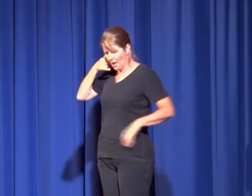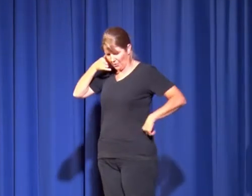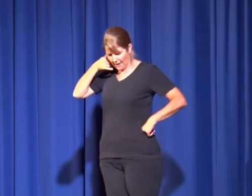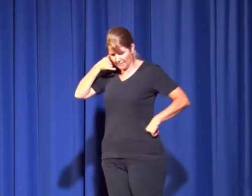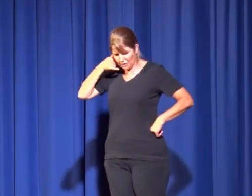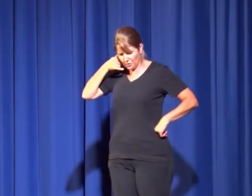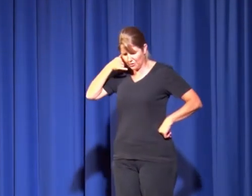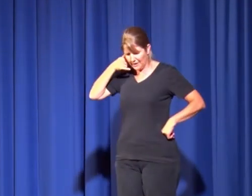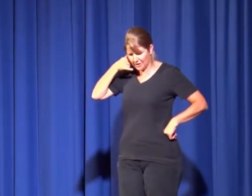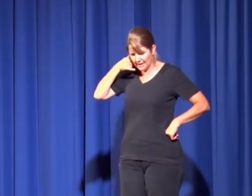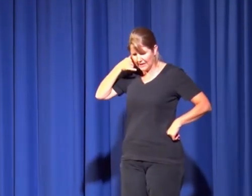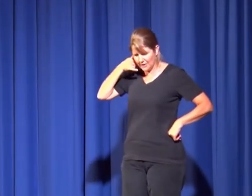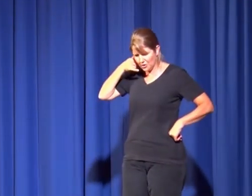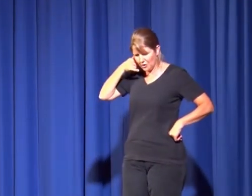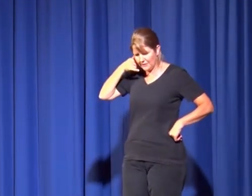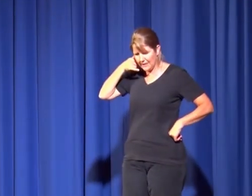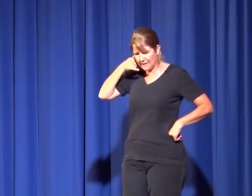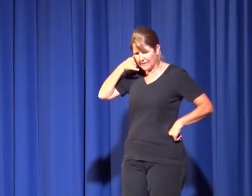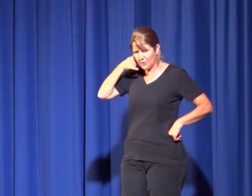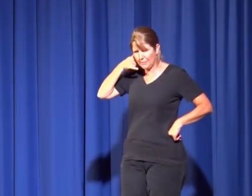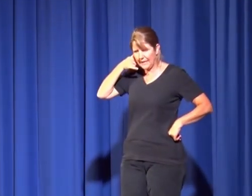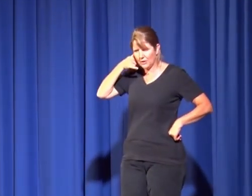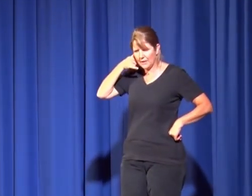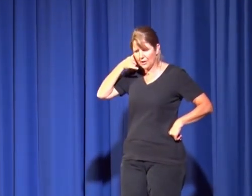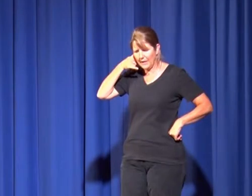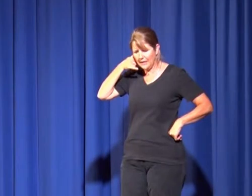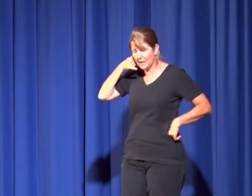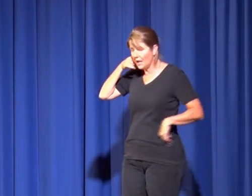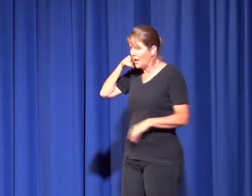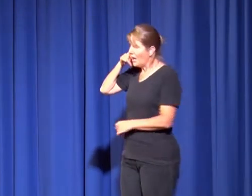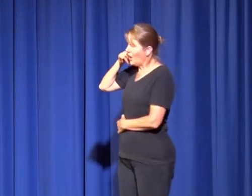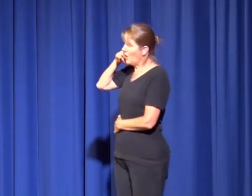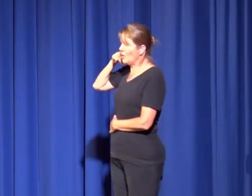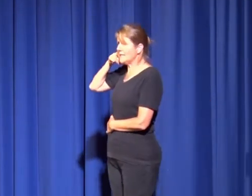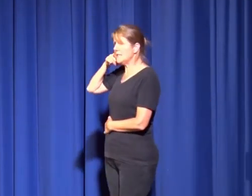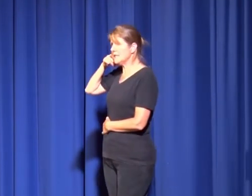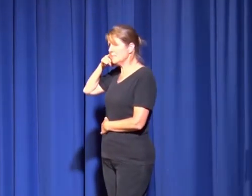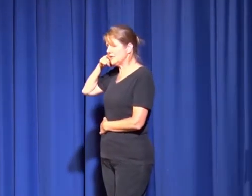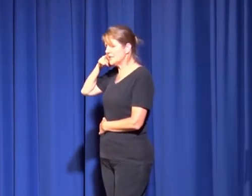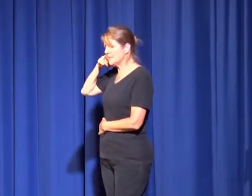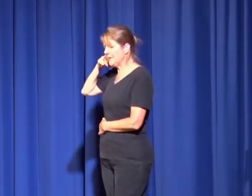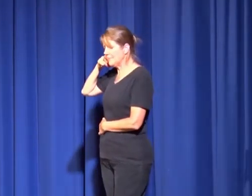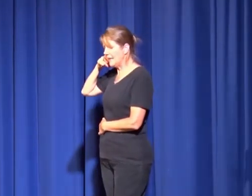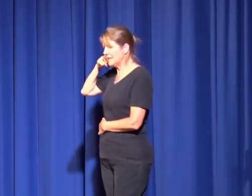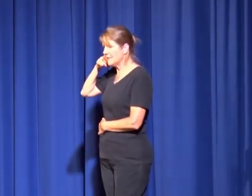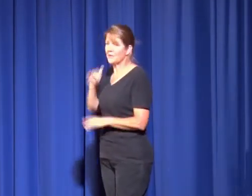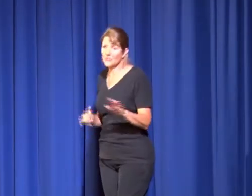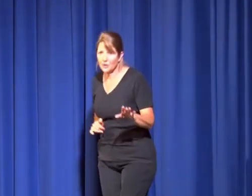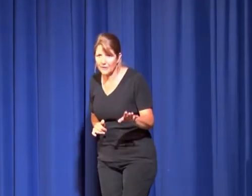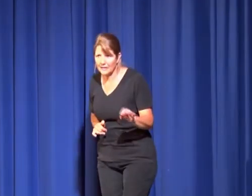Well, I'm not too good actually. Did you know that Vicky and Deidre were planning on running away? Oh, I did hear them mention something about it. So far,